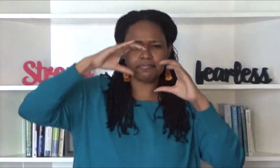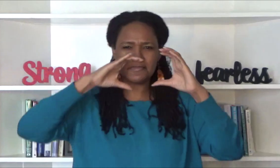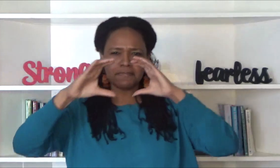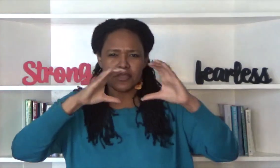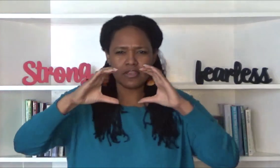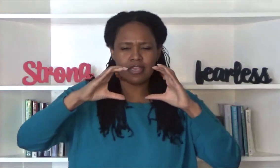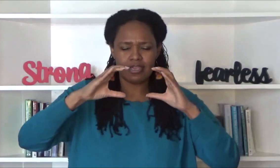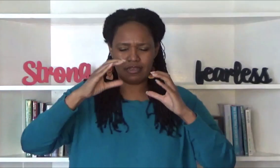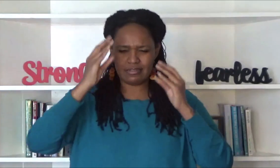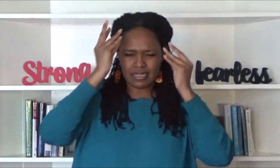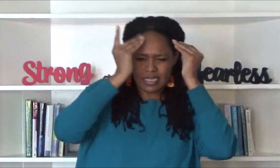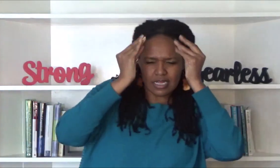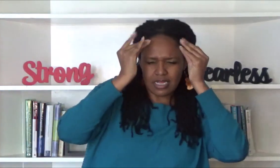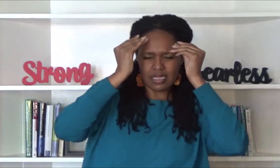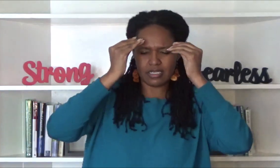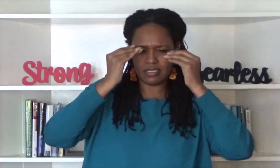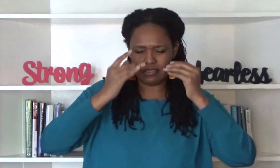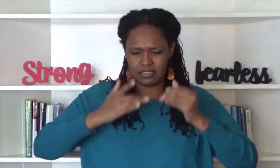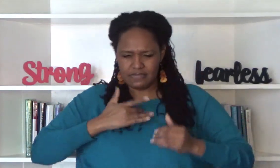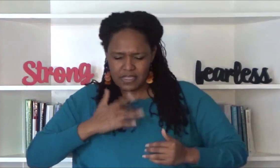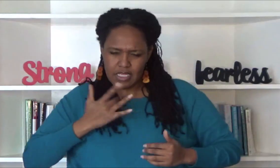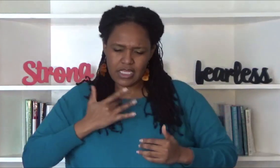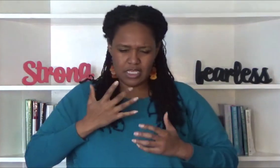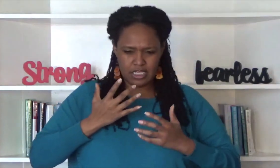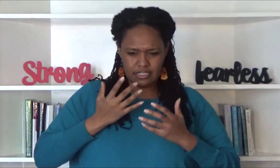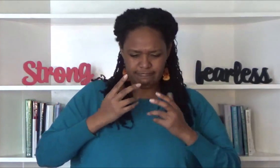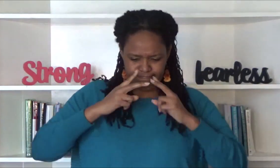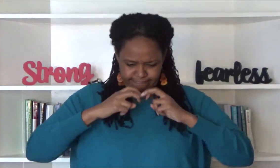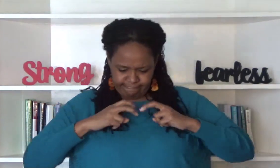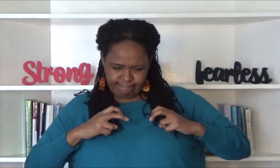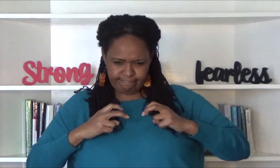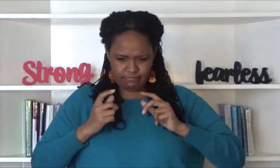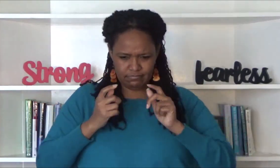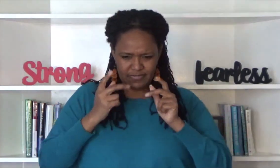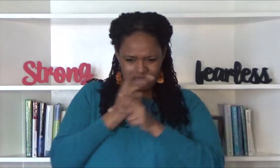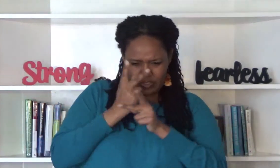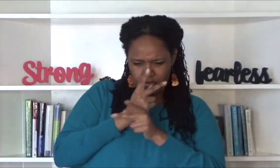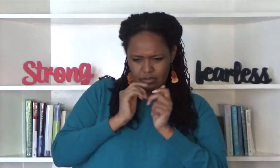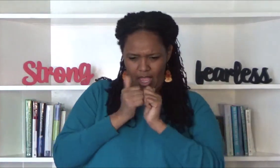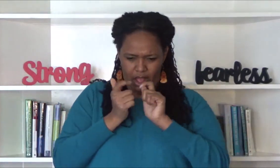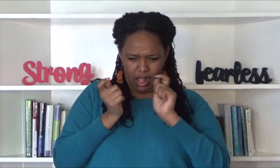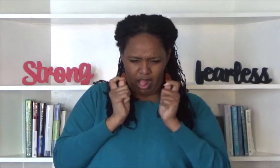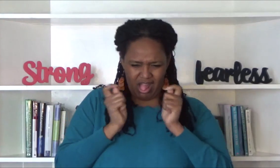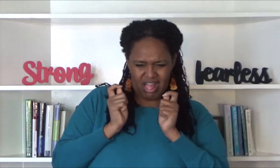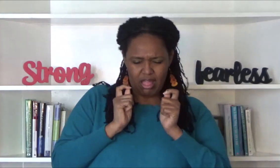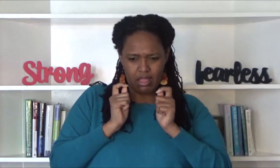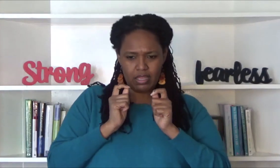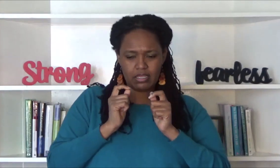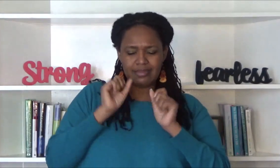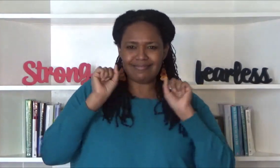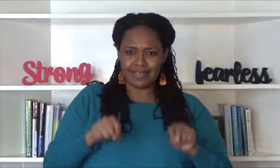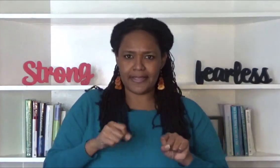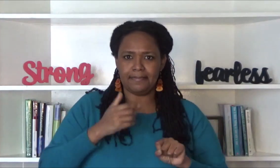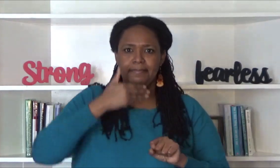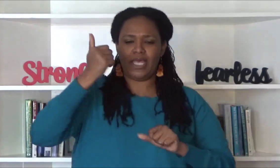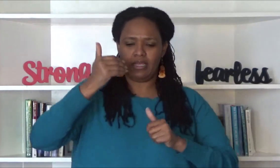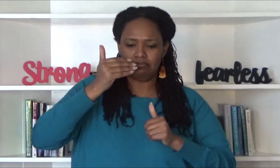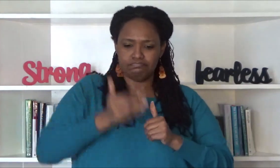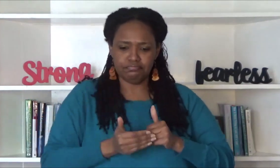to manage those internal thoughts and emotions in a healthy way that gets you moving